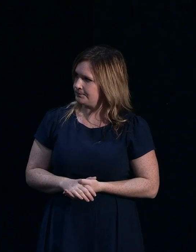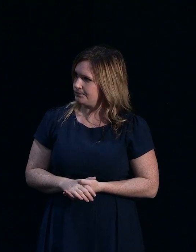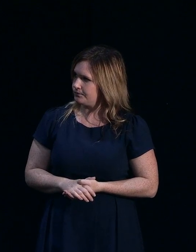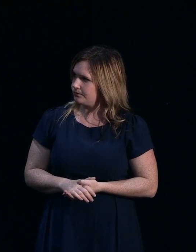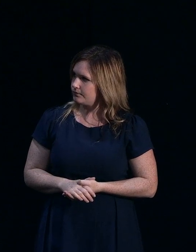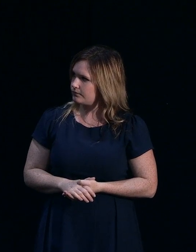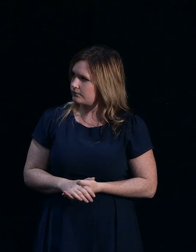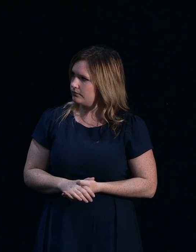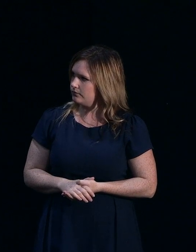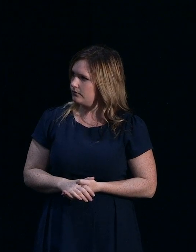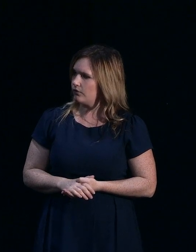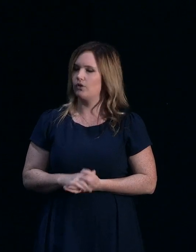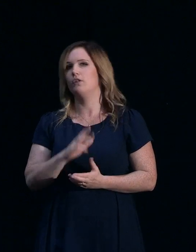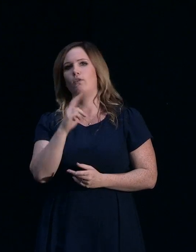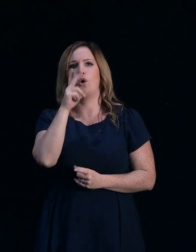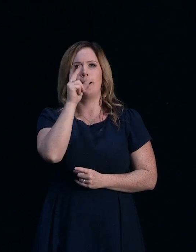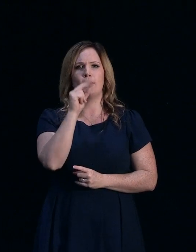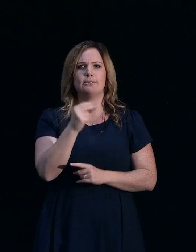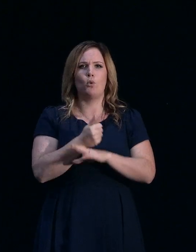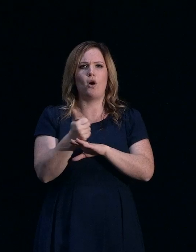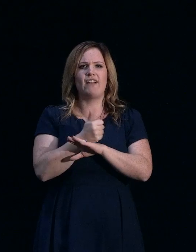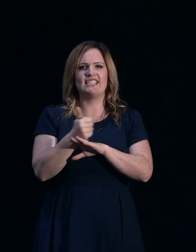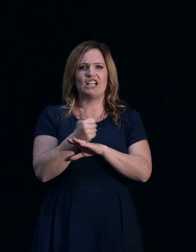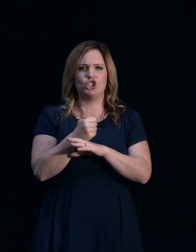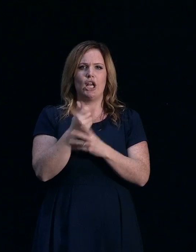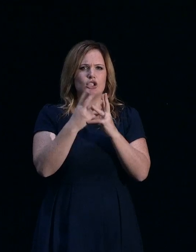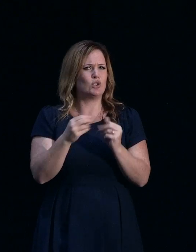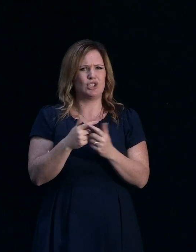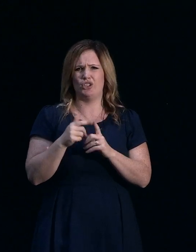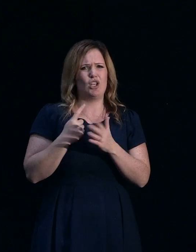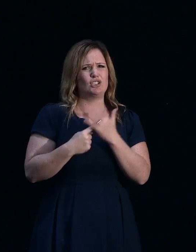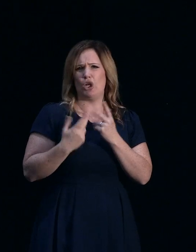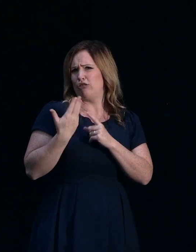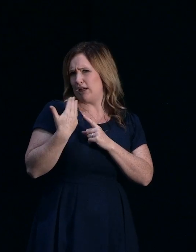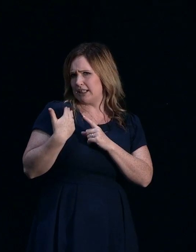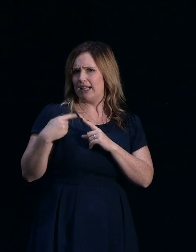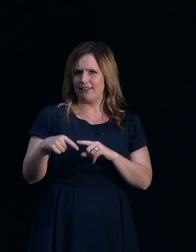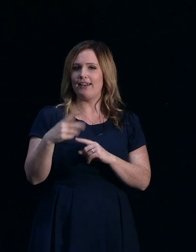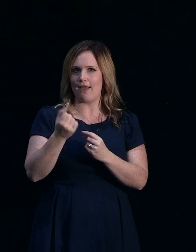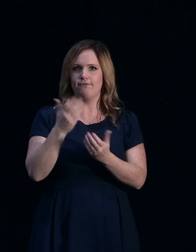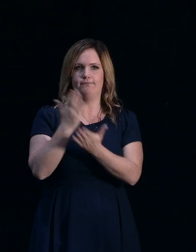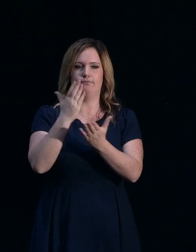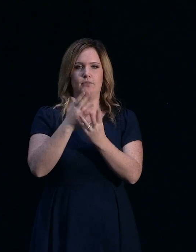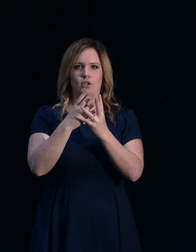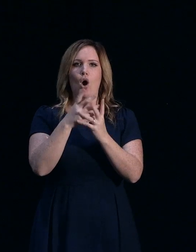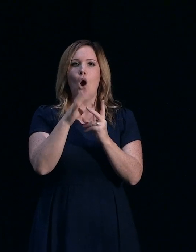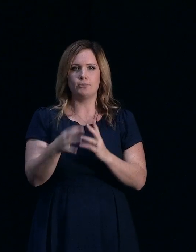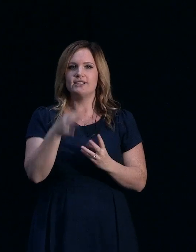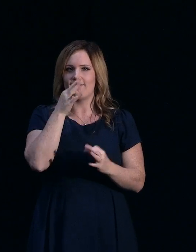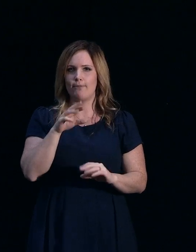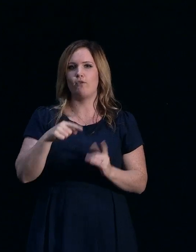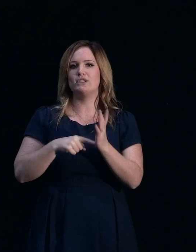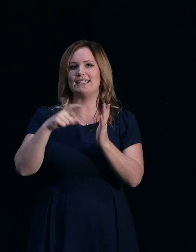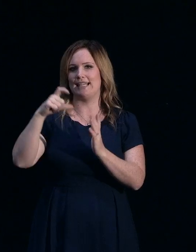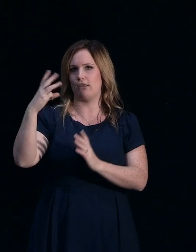viable foundation solutions, it's only relatively recently that DBH guidelines have come out with solutions that are actually going to work for TC3